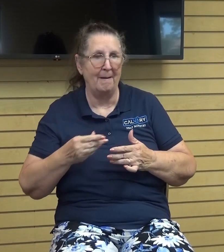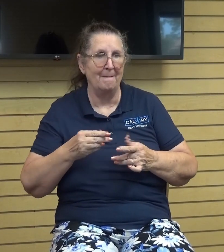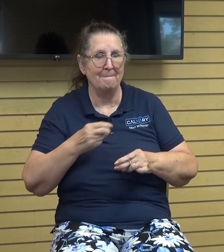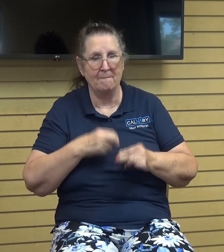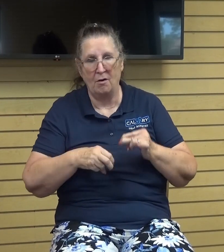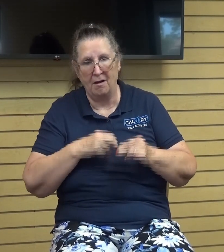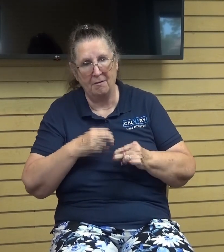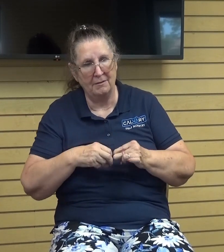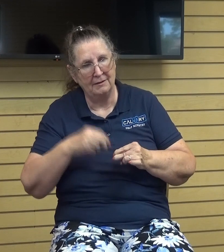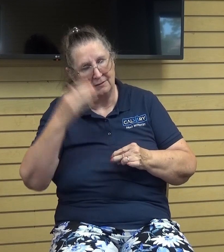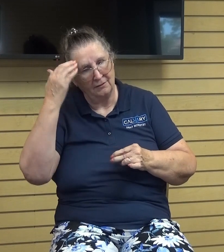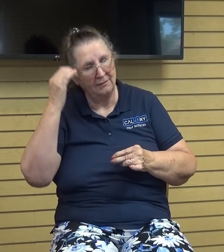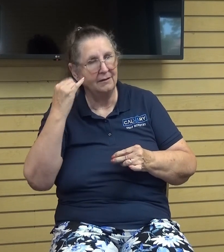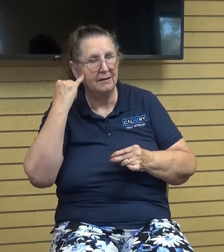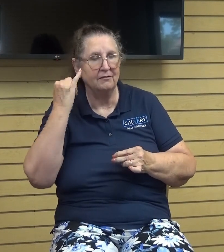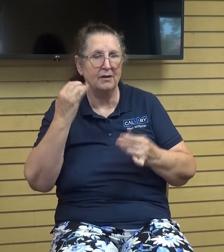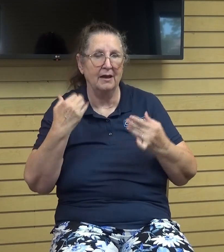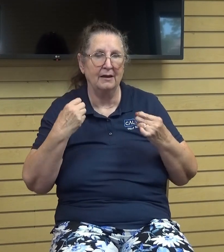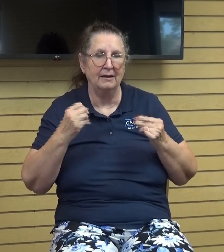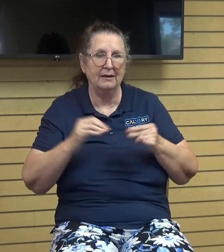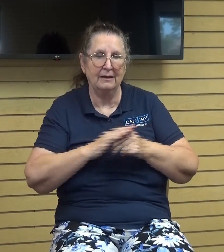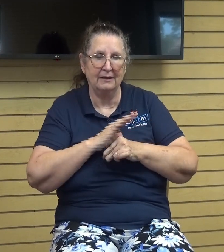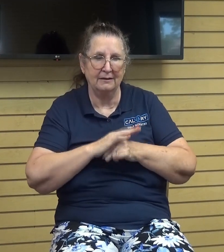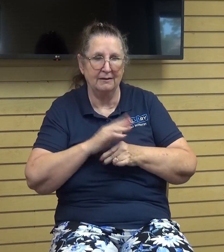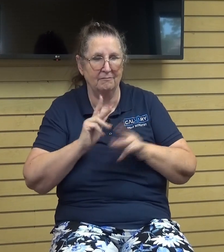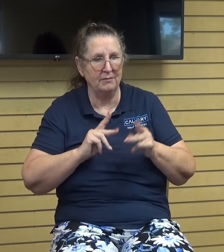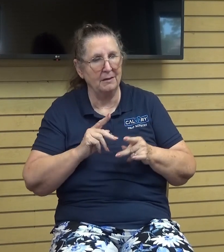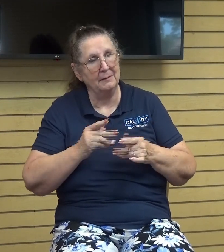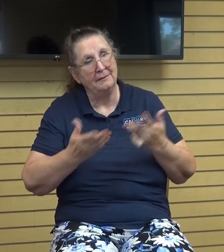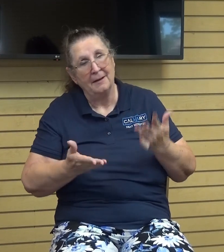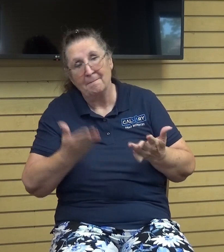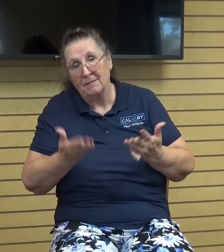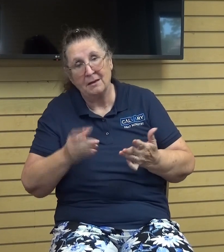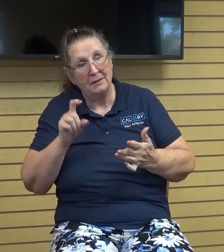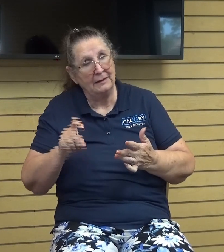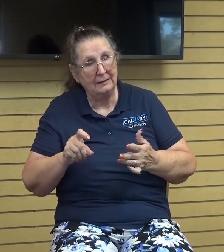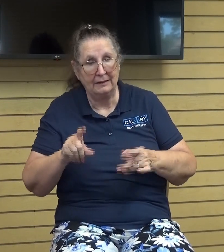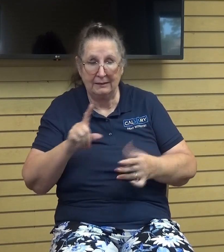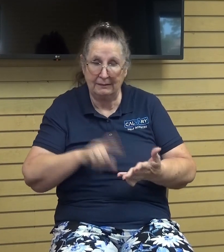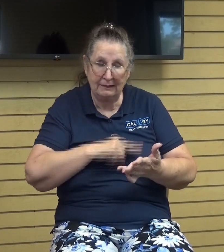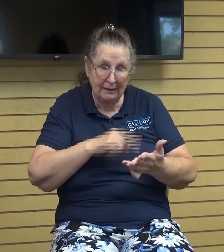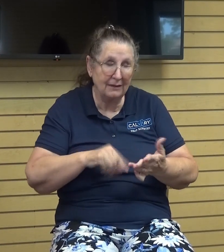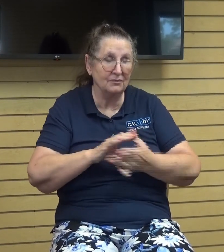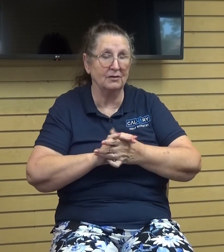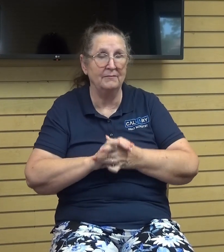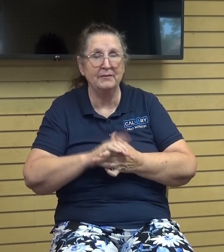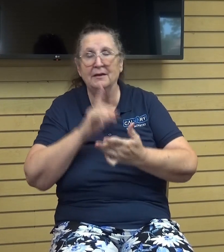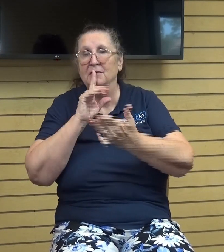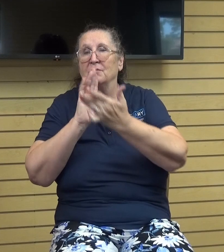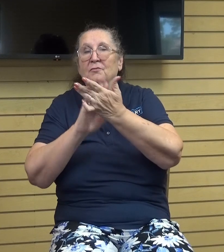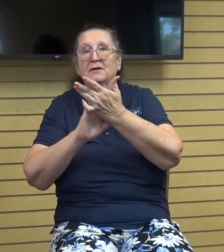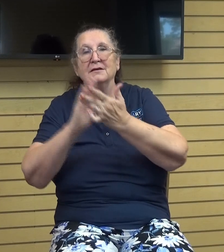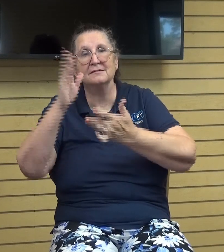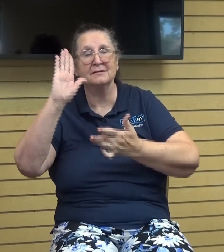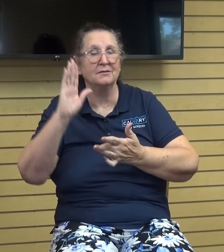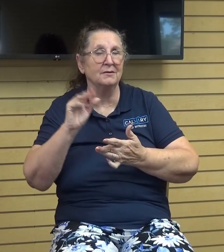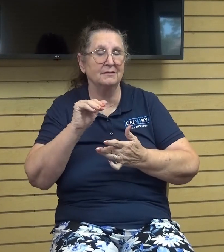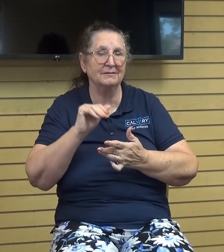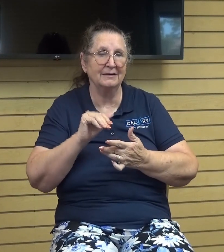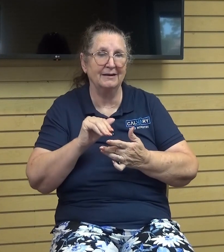if we were going to have enough people so we thought we were going to have to cancel it and um but praise the lord we didn't you know and it was because the amount